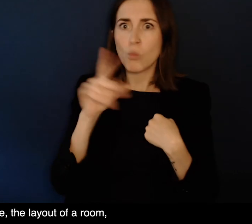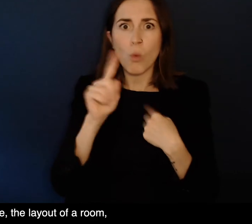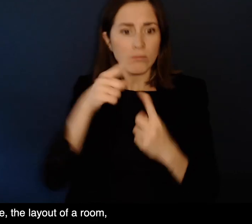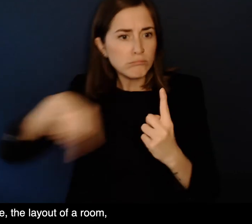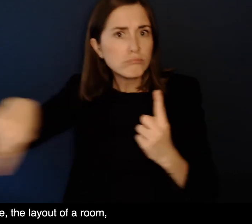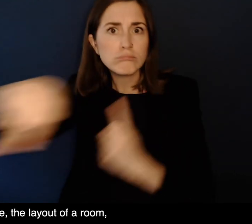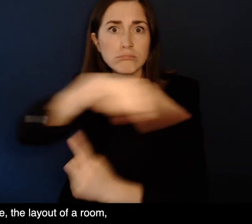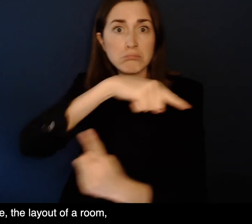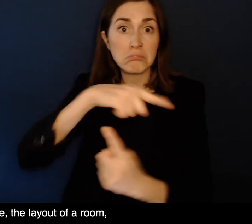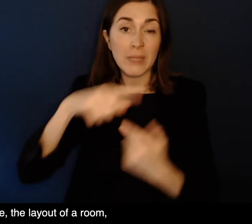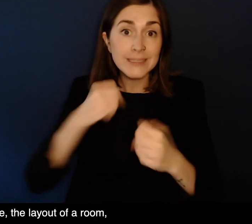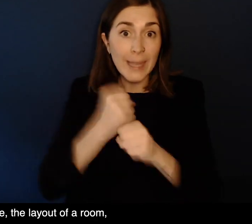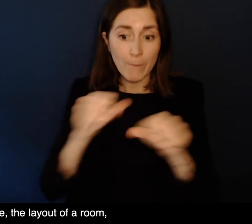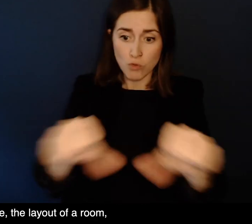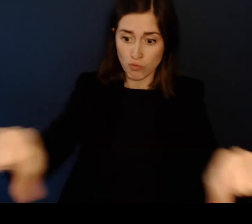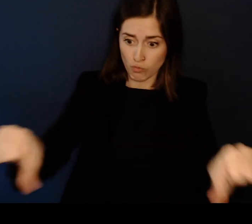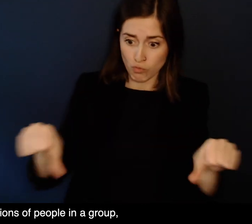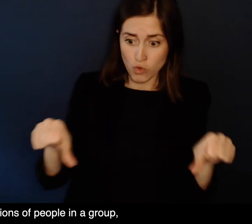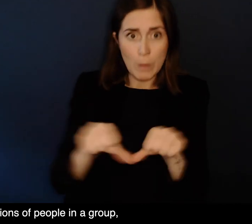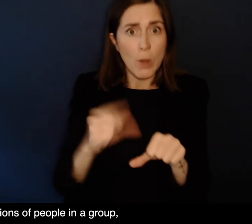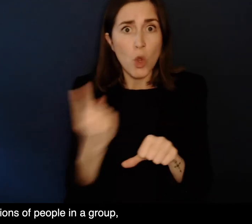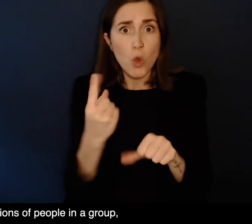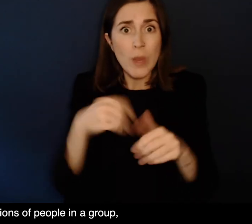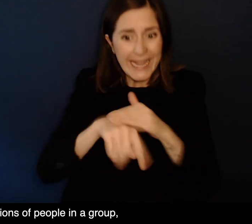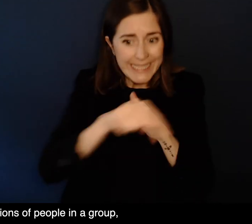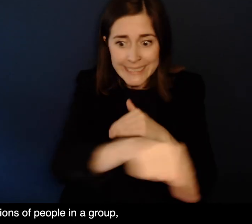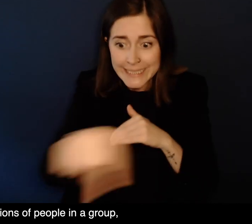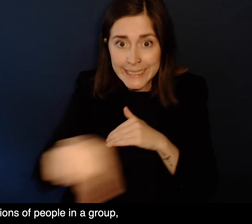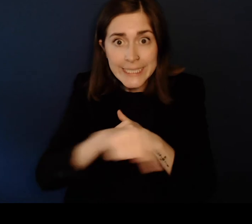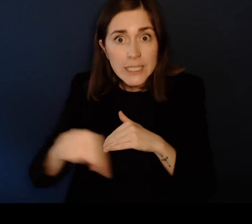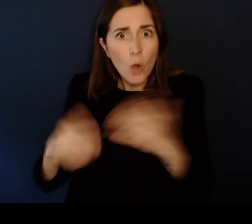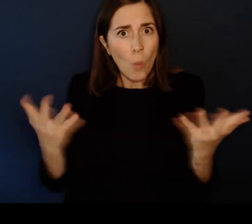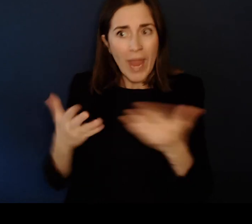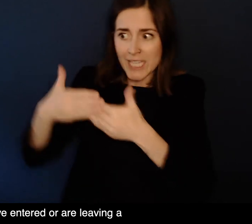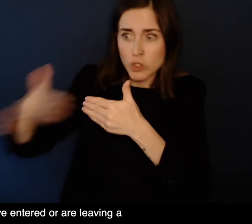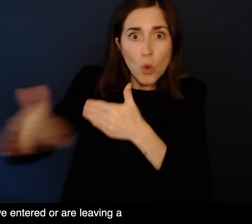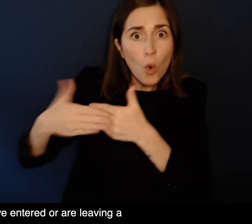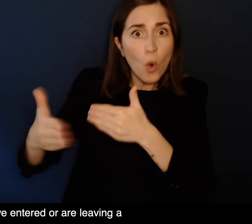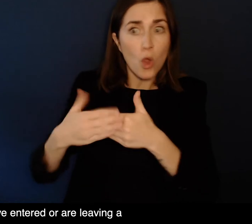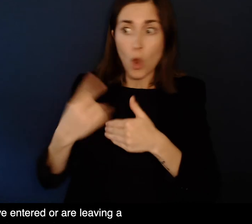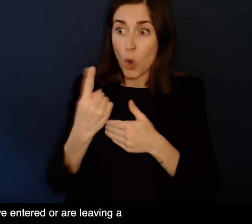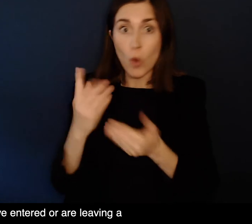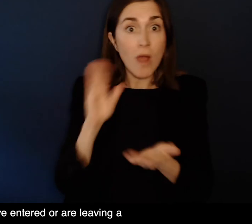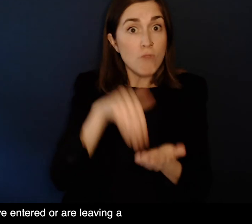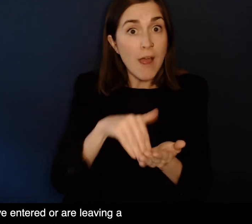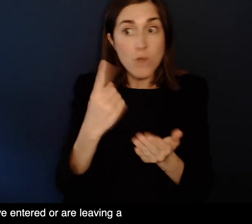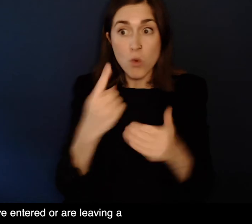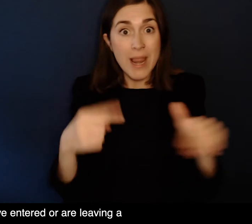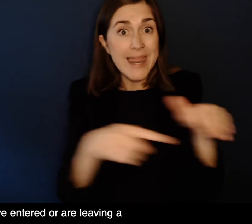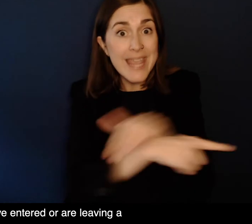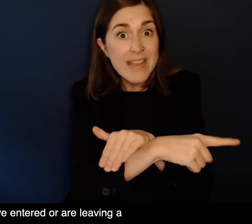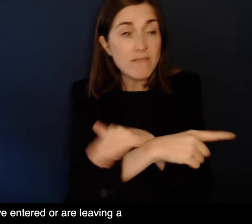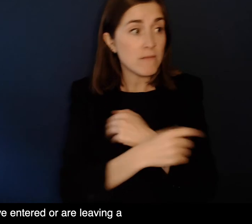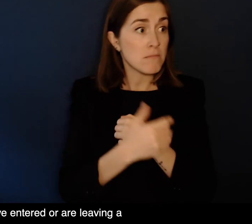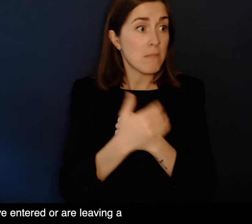For example, the layout of a room Facial expressions of people in a group Or that you have entered or are leaving a